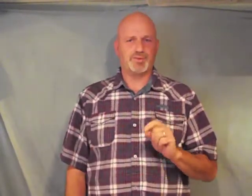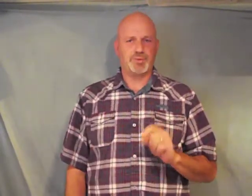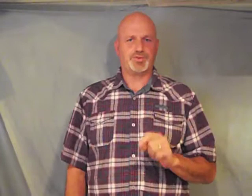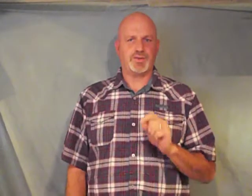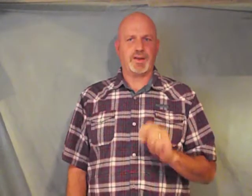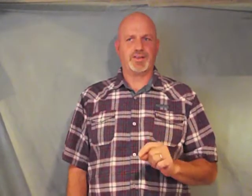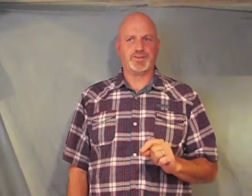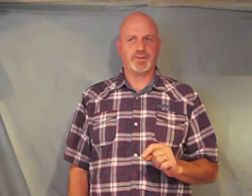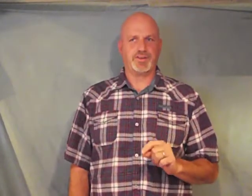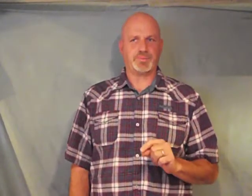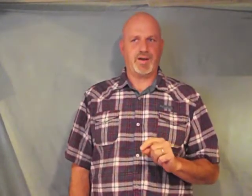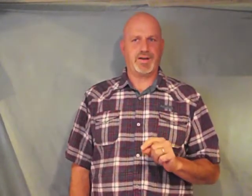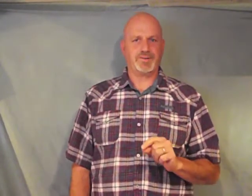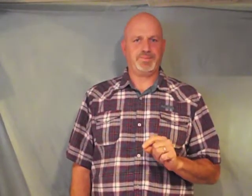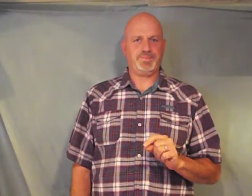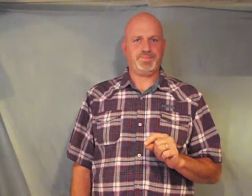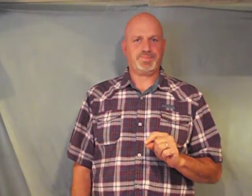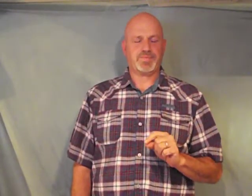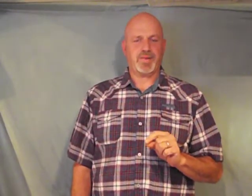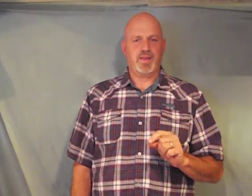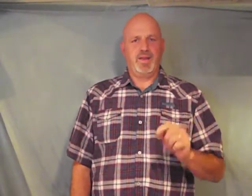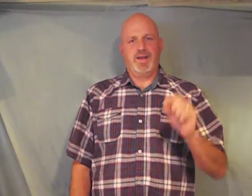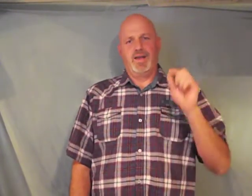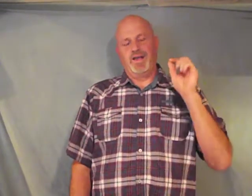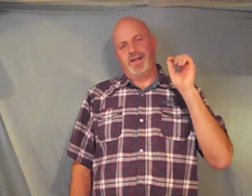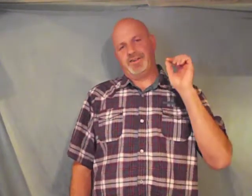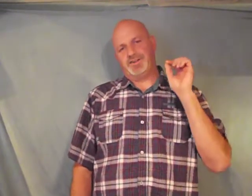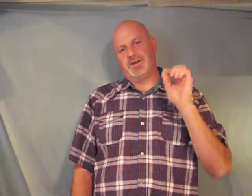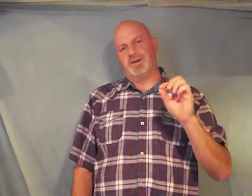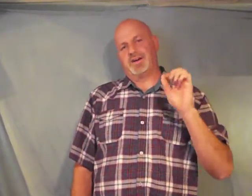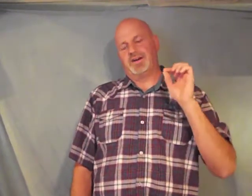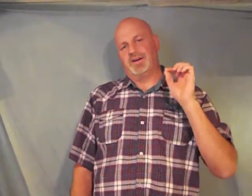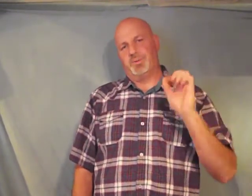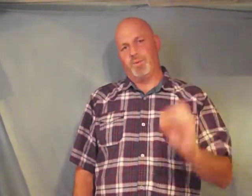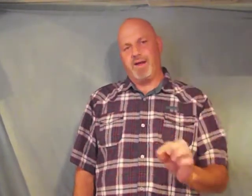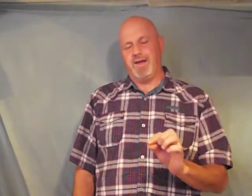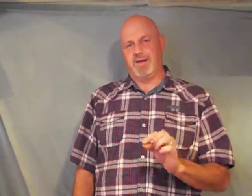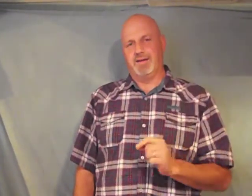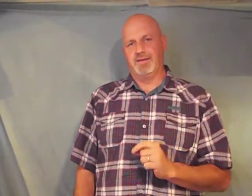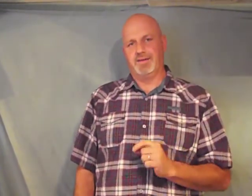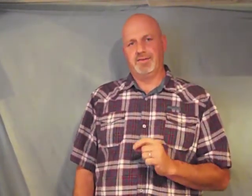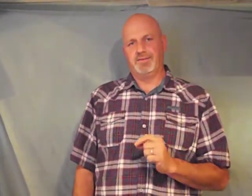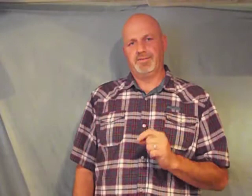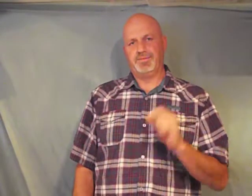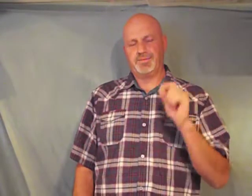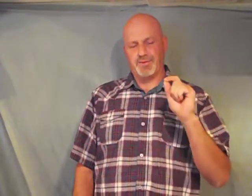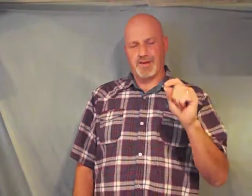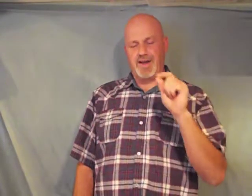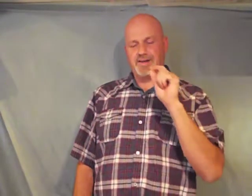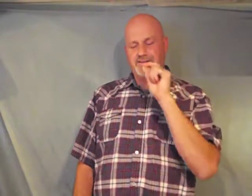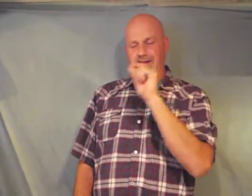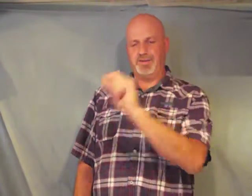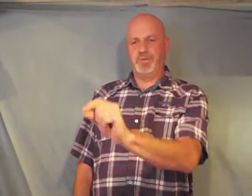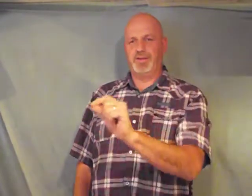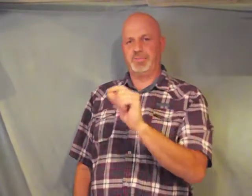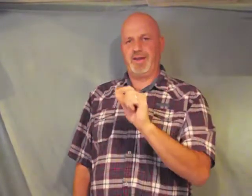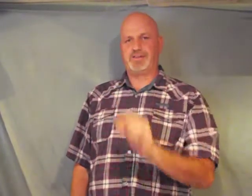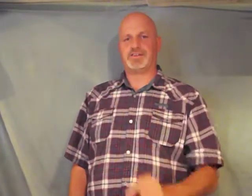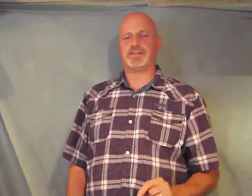scripture together for this prayer it took a week for God to give me the peace to